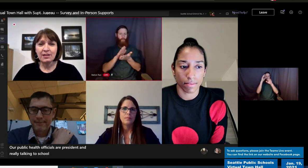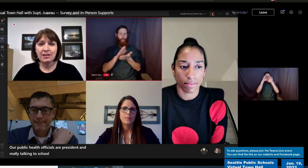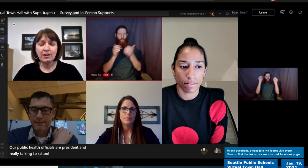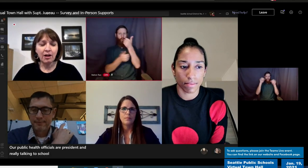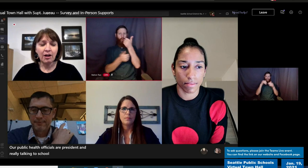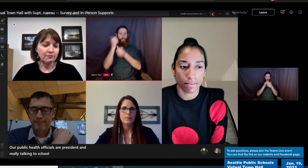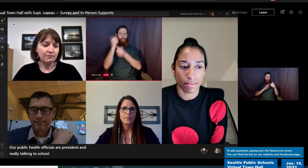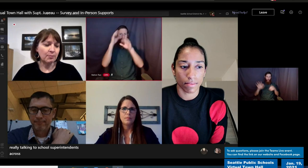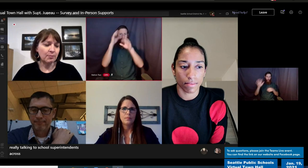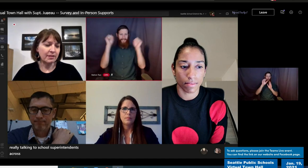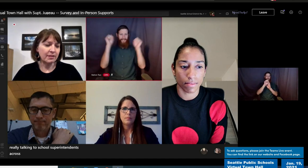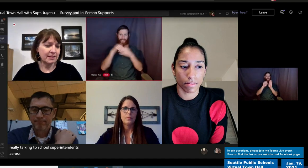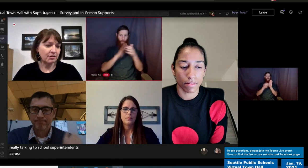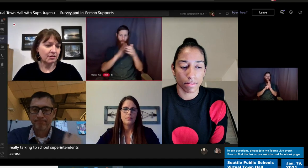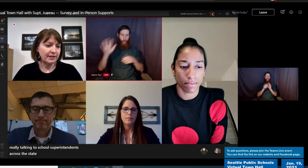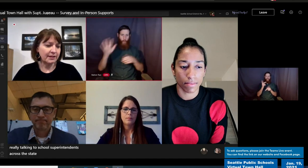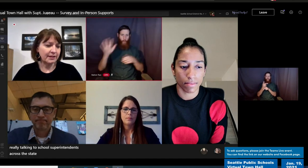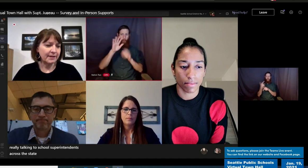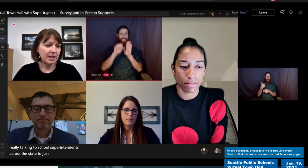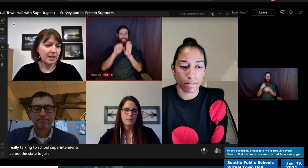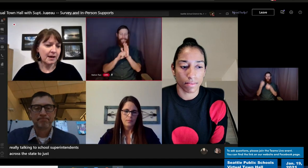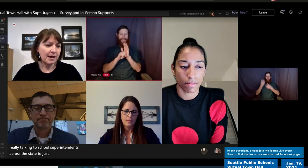all informed on things that are going on.